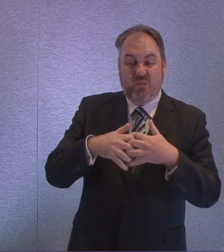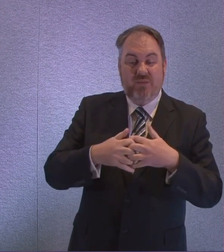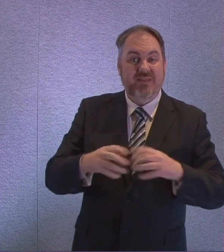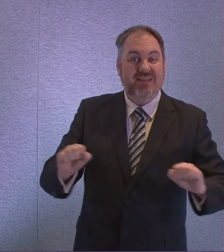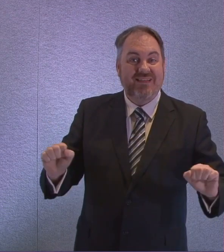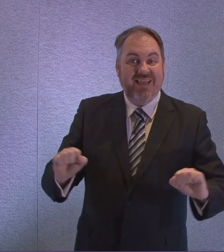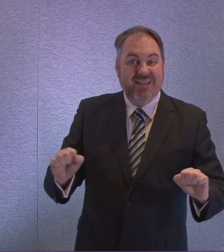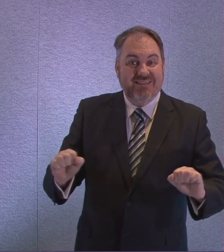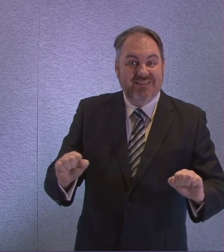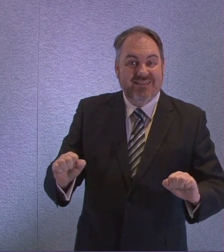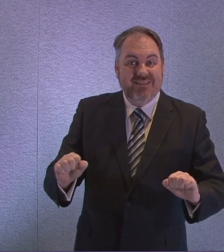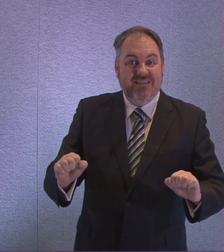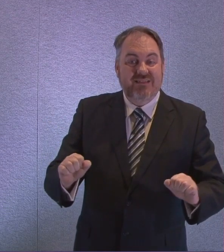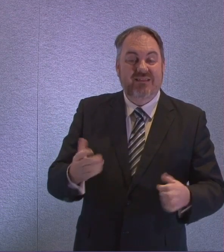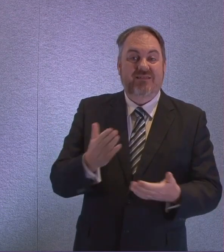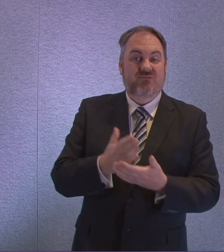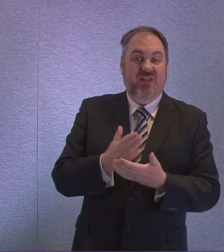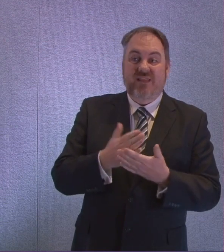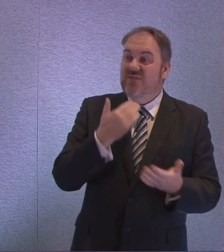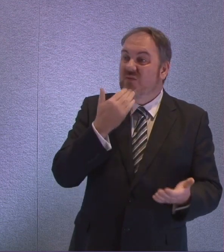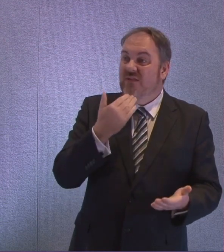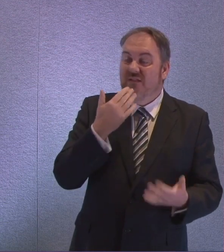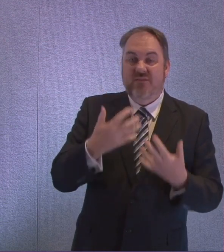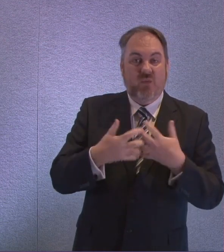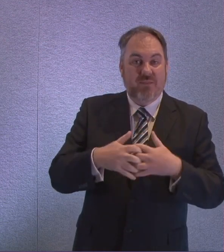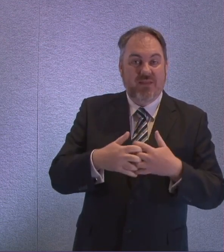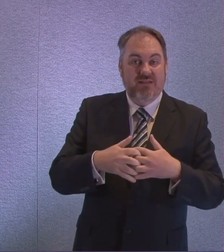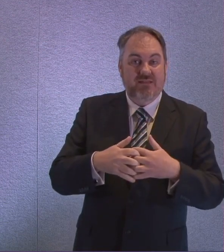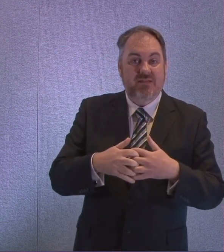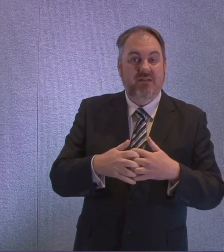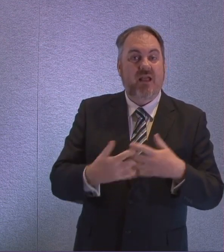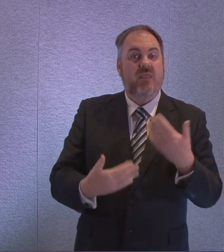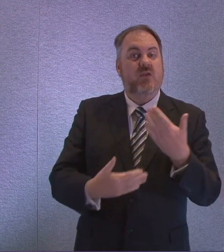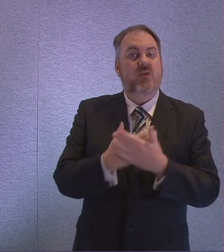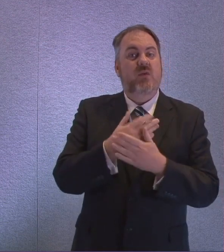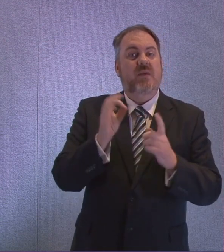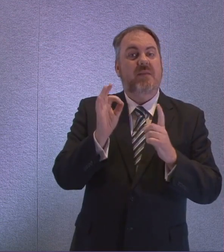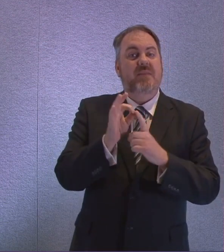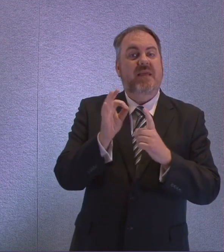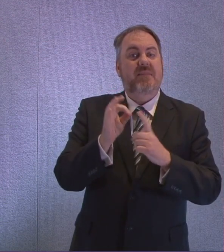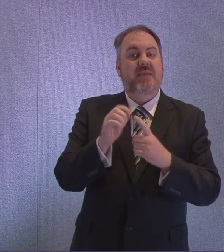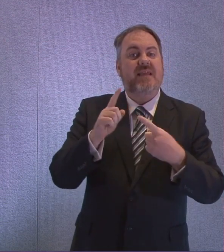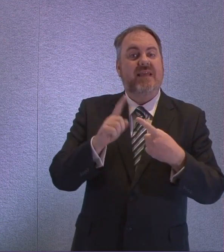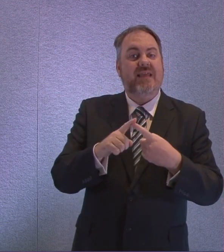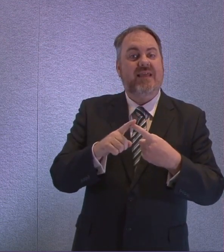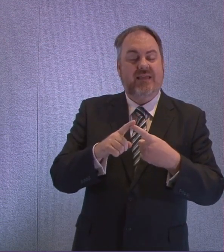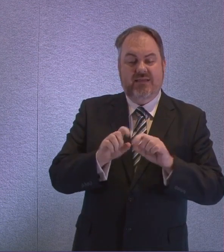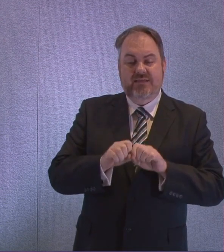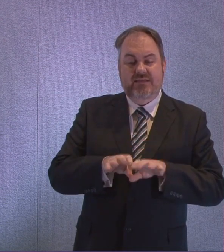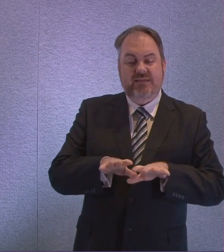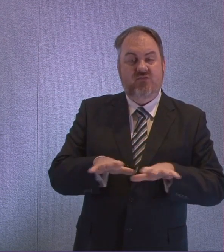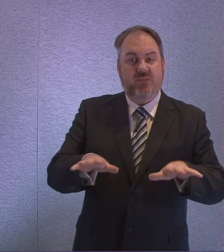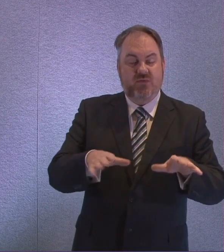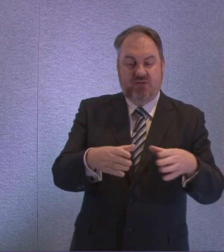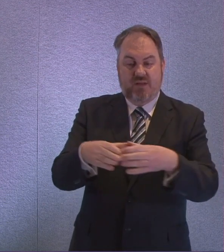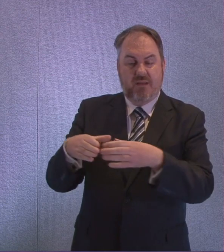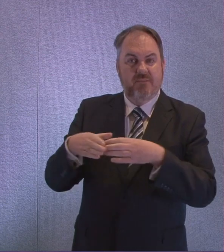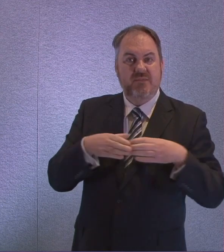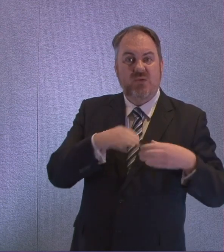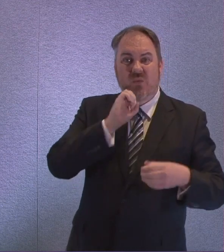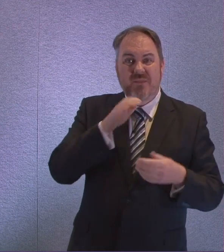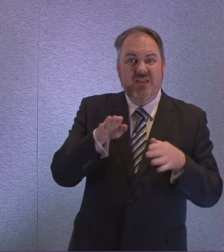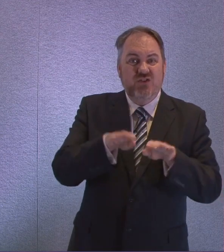a care home. And it emerged that the new PPE distribution hubs that the Scottish Government have set up may be shut at Easter.